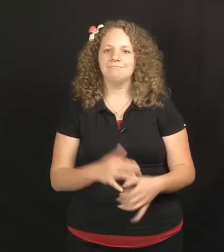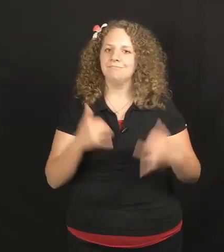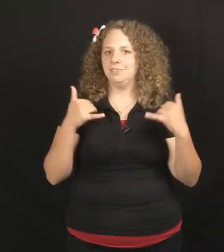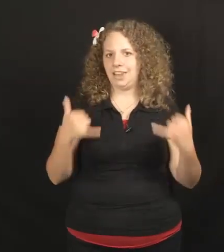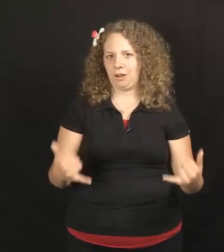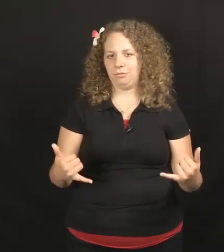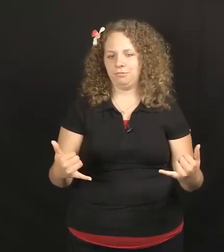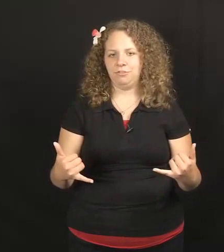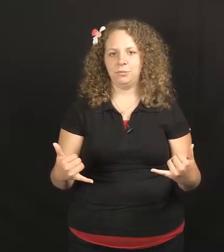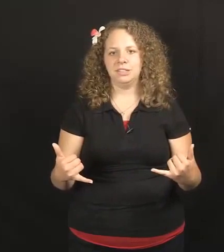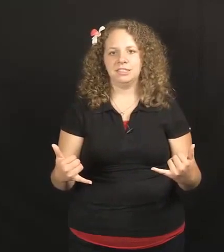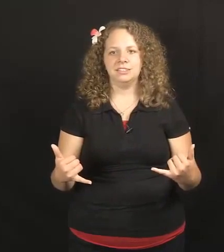now for present.